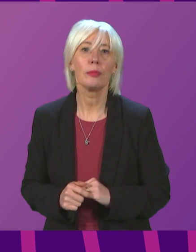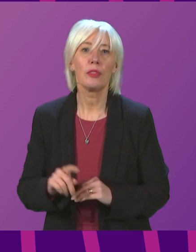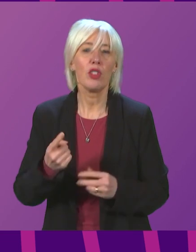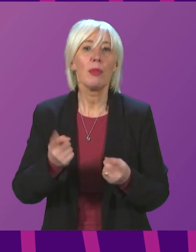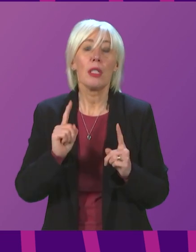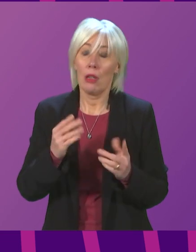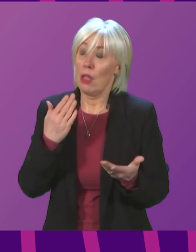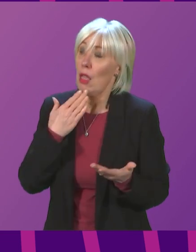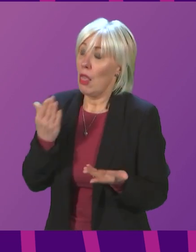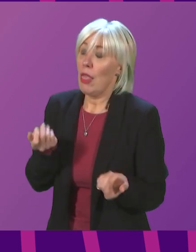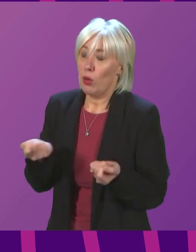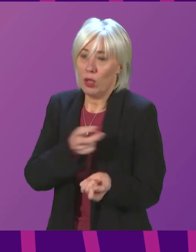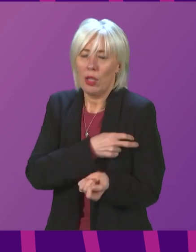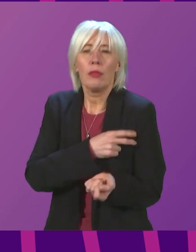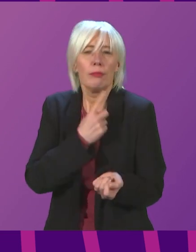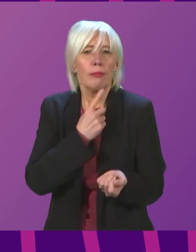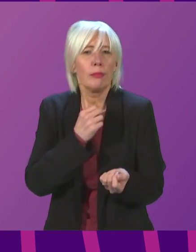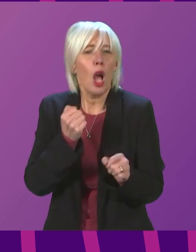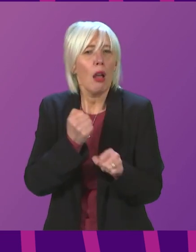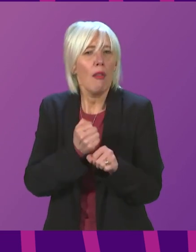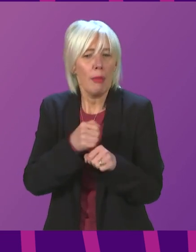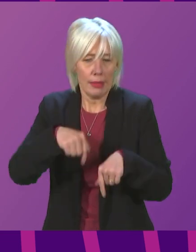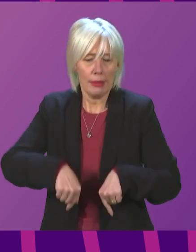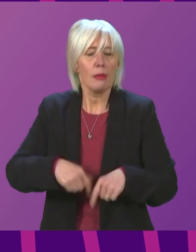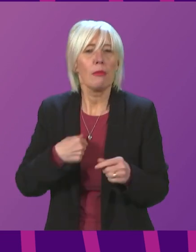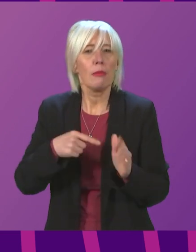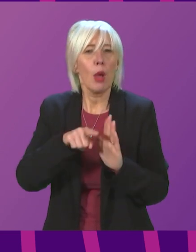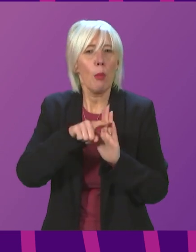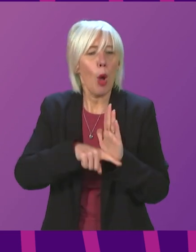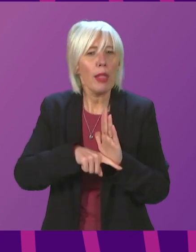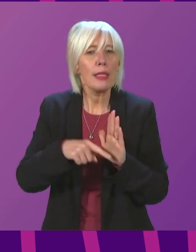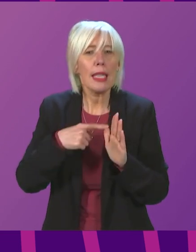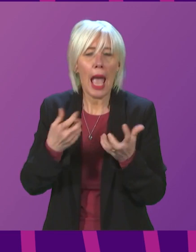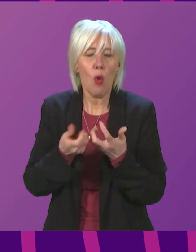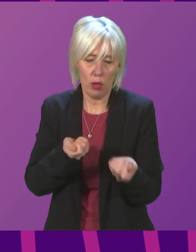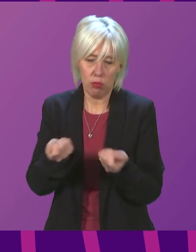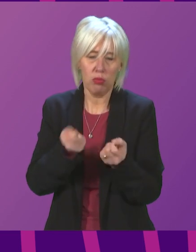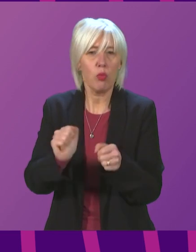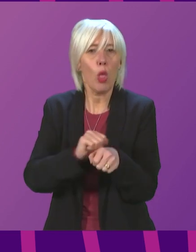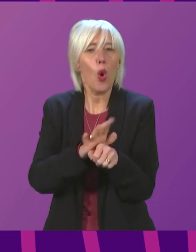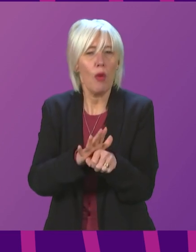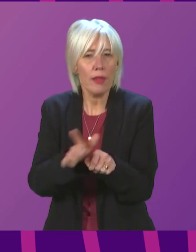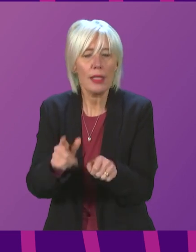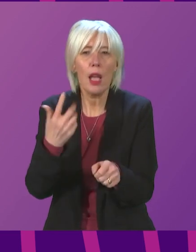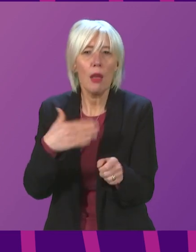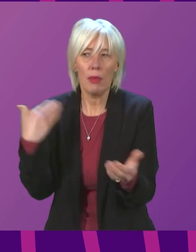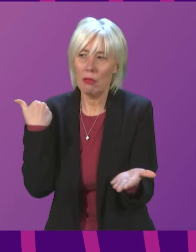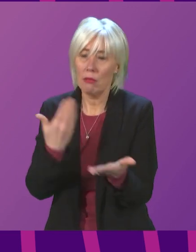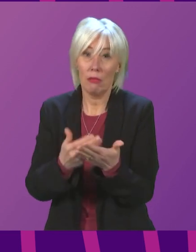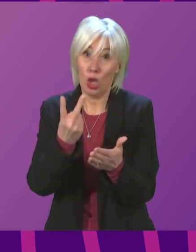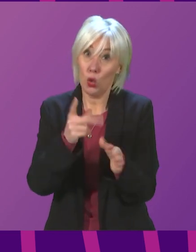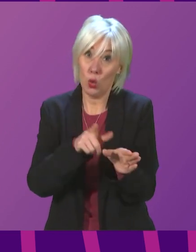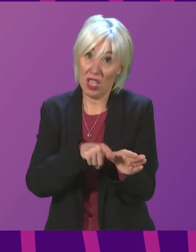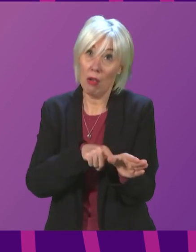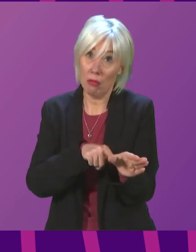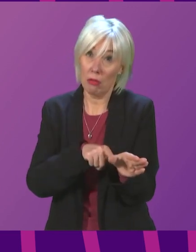Thank you, Presidenting Officer. The government policy and approaches to tackling COVID has, throughout these past two years, and